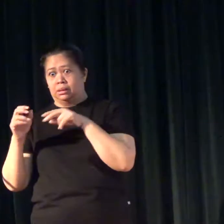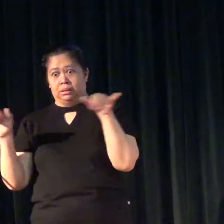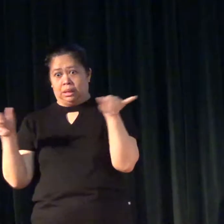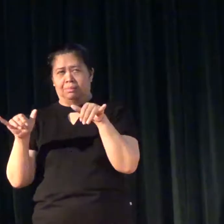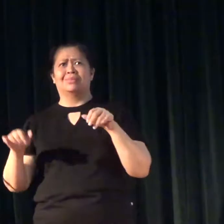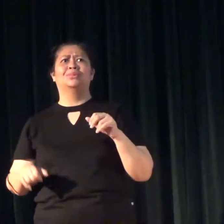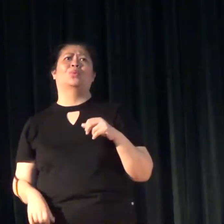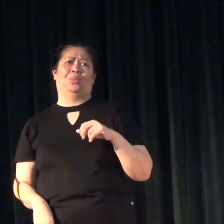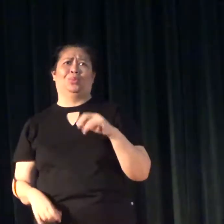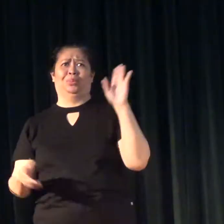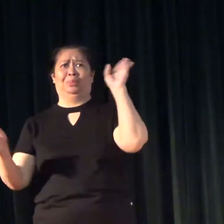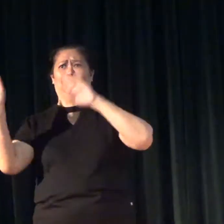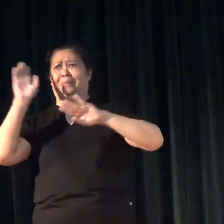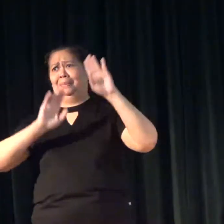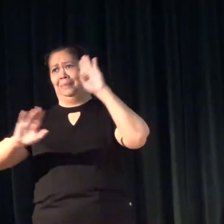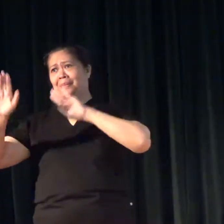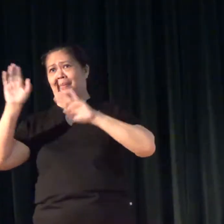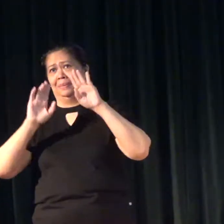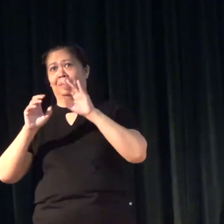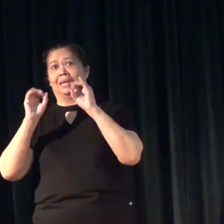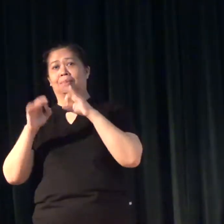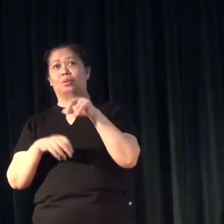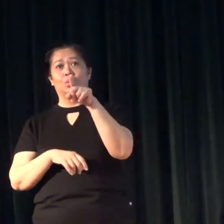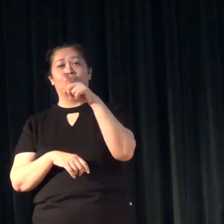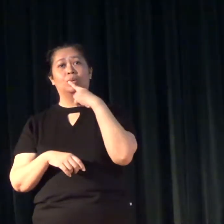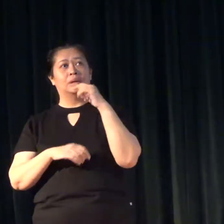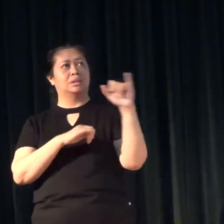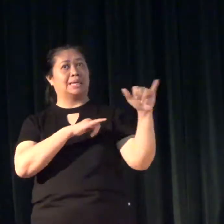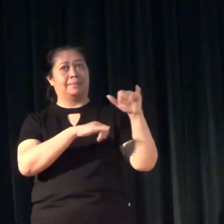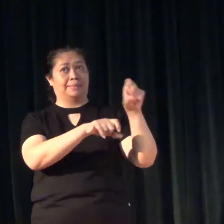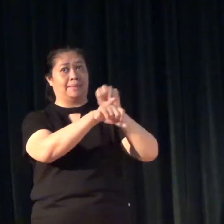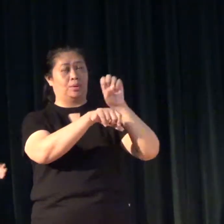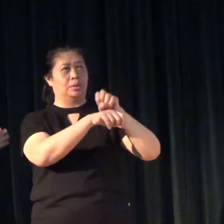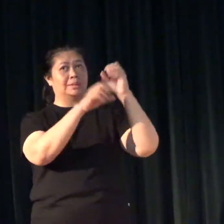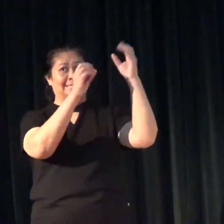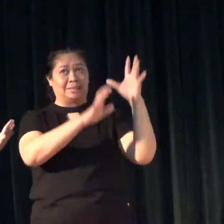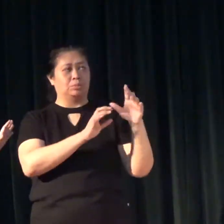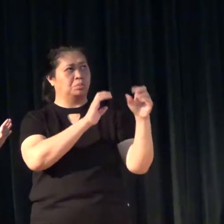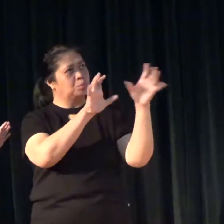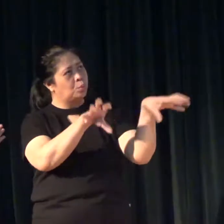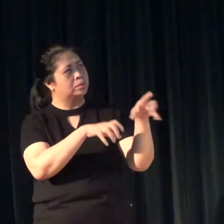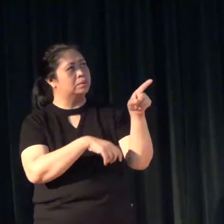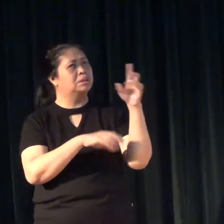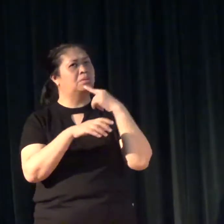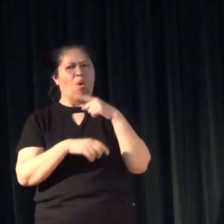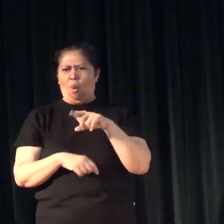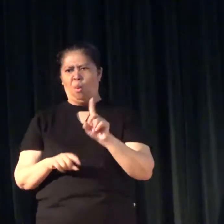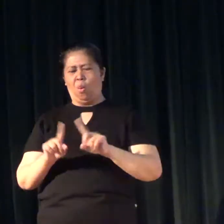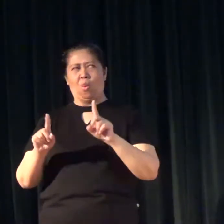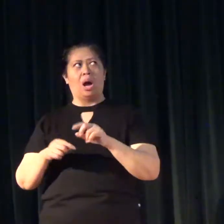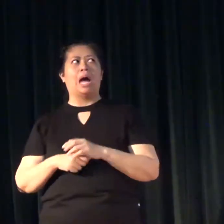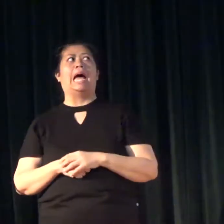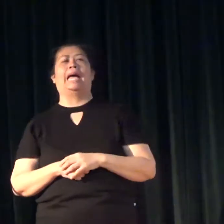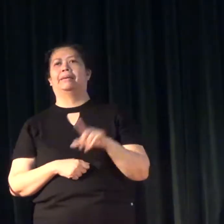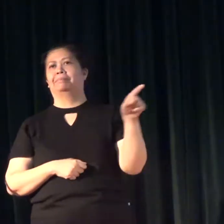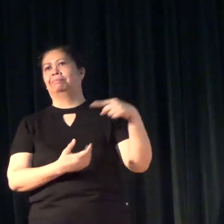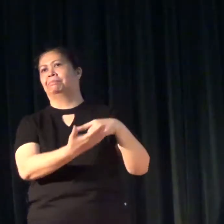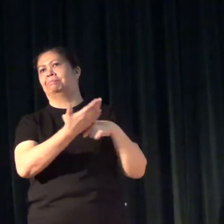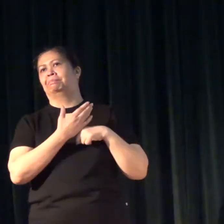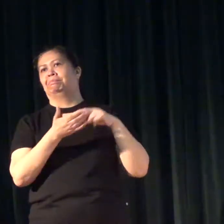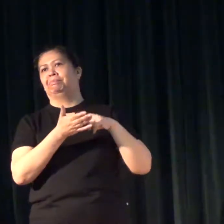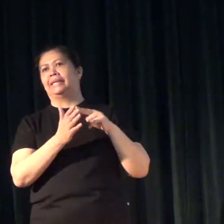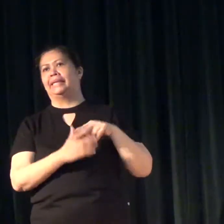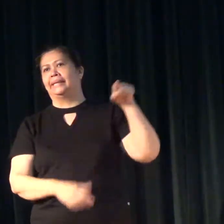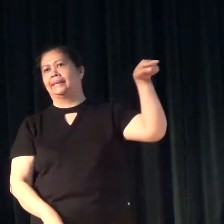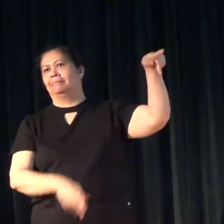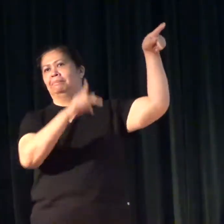So take note, if you hear your poli say those things, then that is a sign that